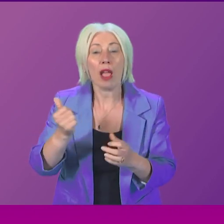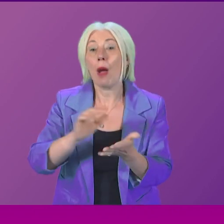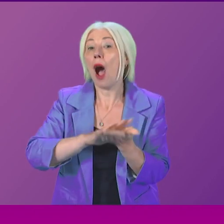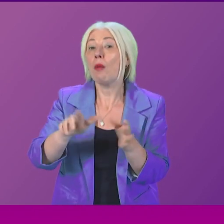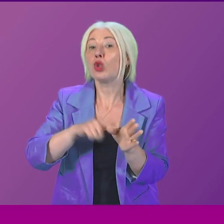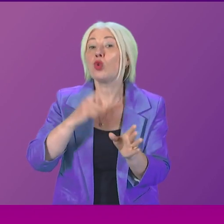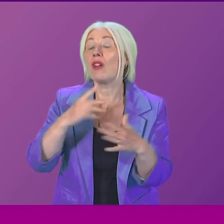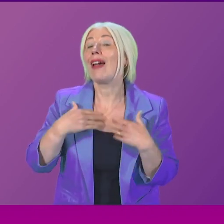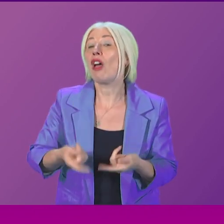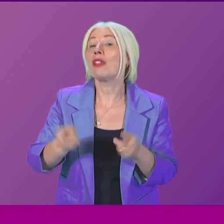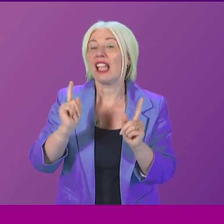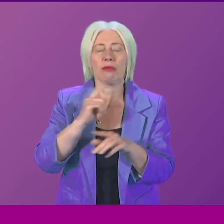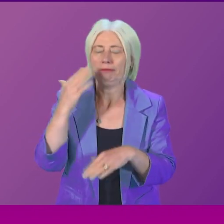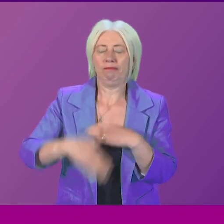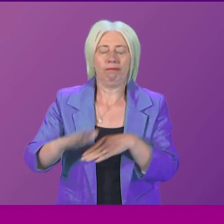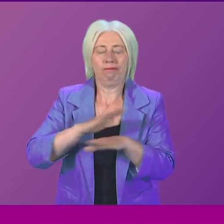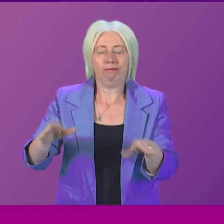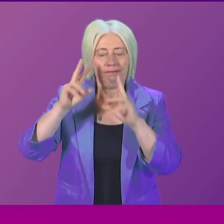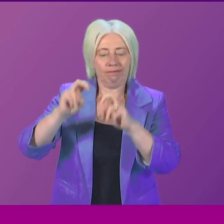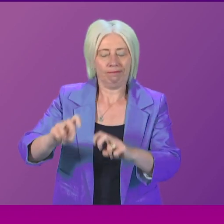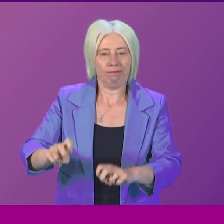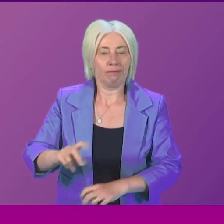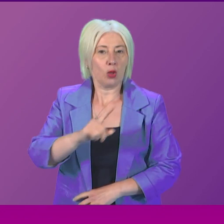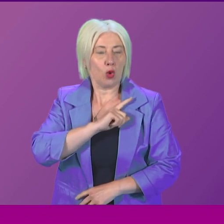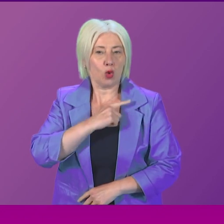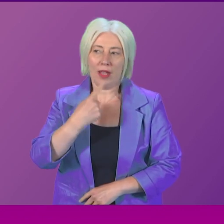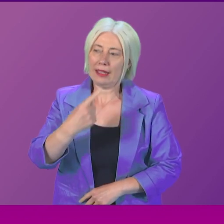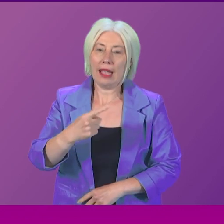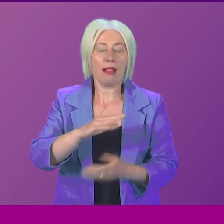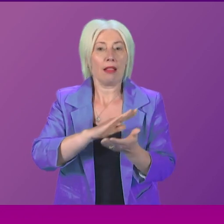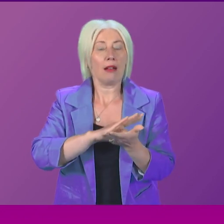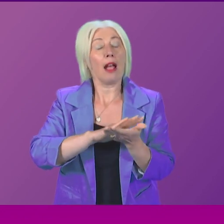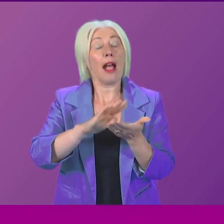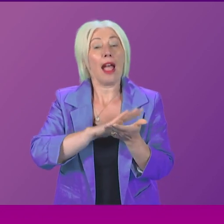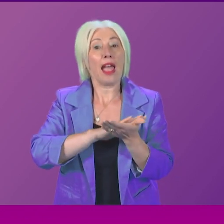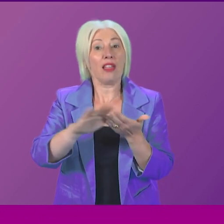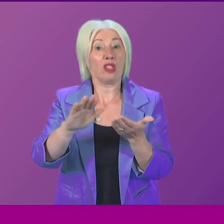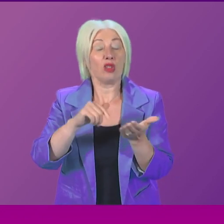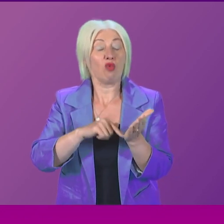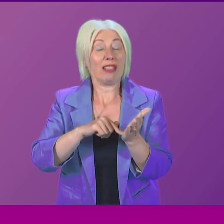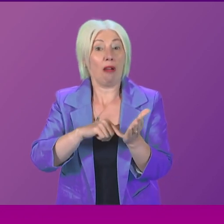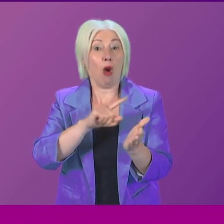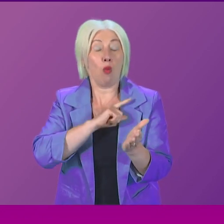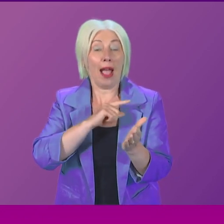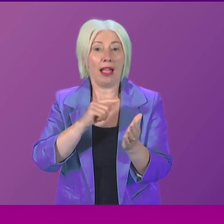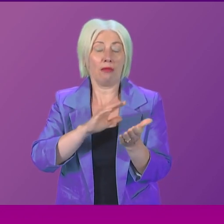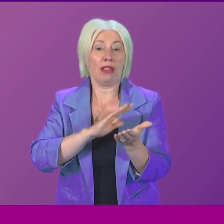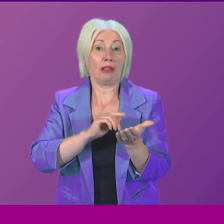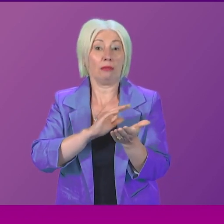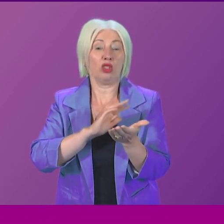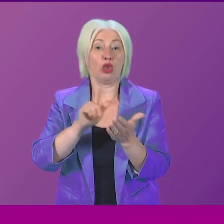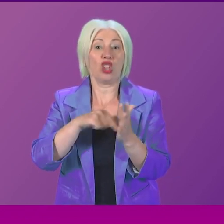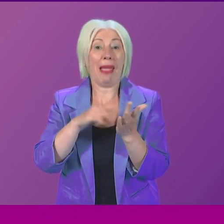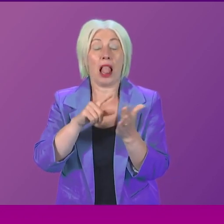refused to grant one. So can he tell Teresa and all of the victims of Dr Eljamil why he refused to grant that public